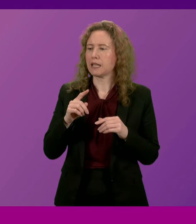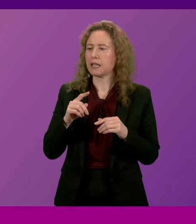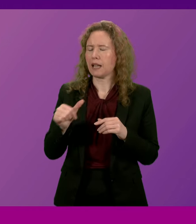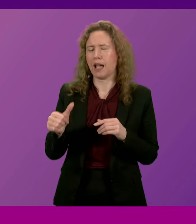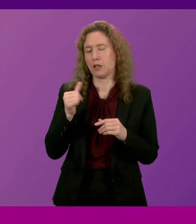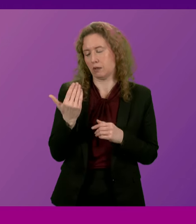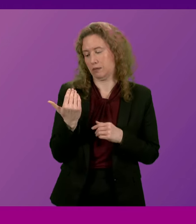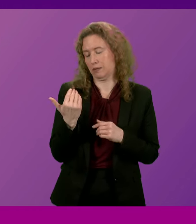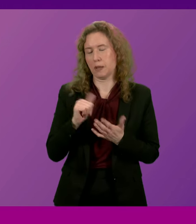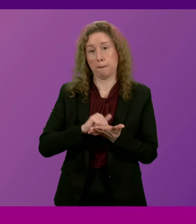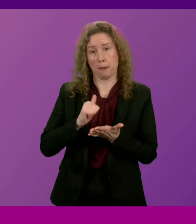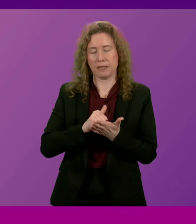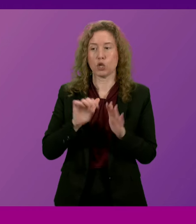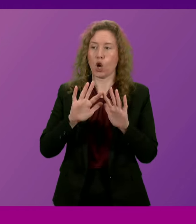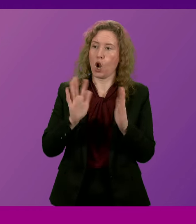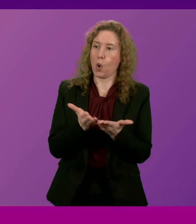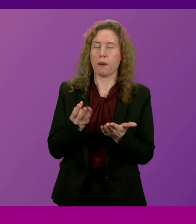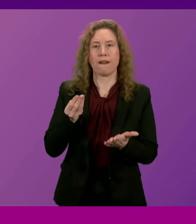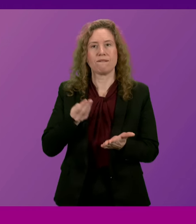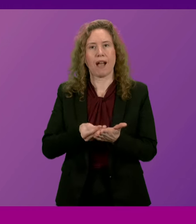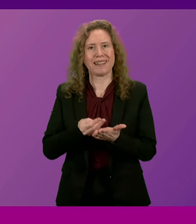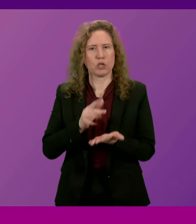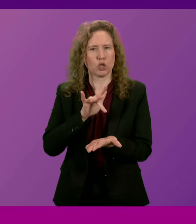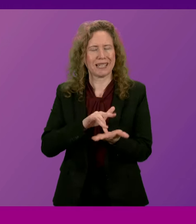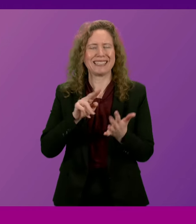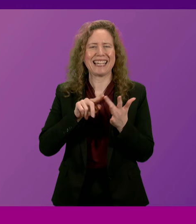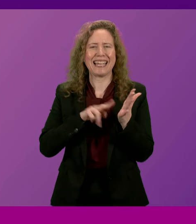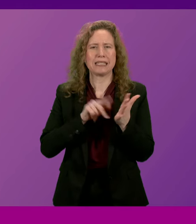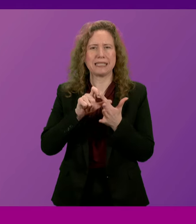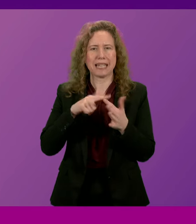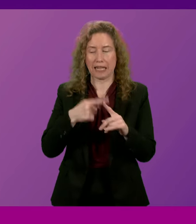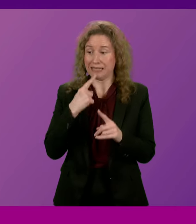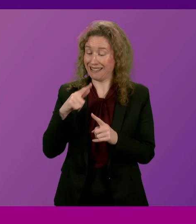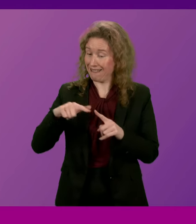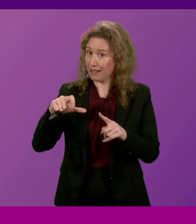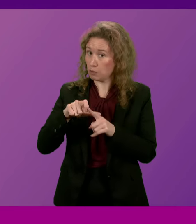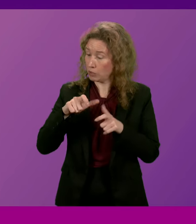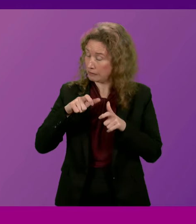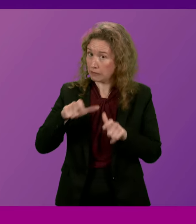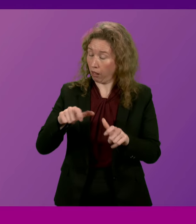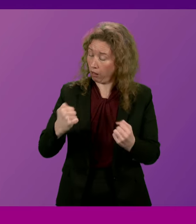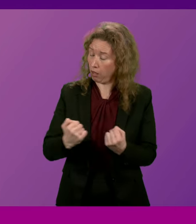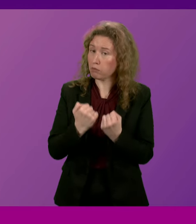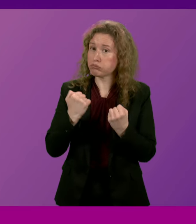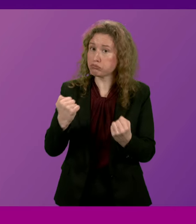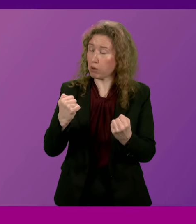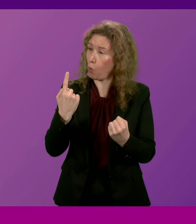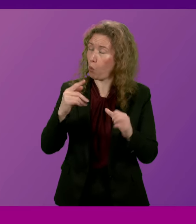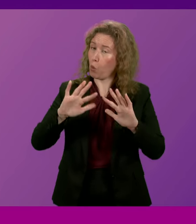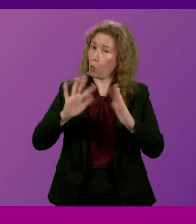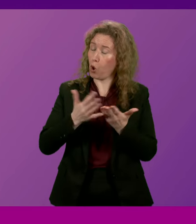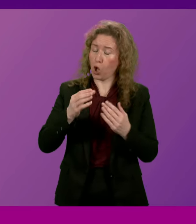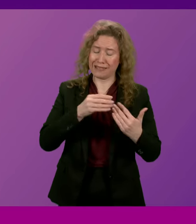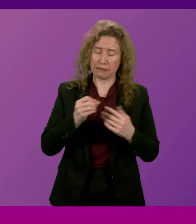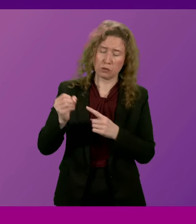latest recently published Global Financial Centres Index has recognised that Edinburgh continues to further its standing as one of the world's